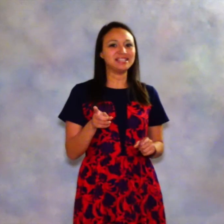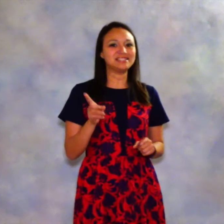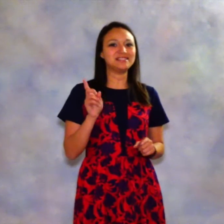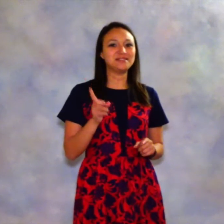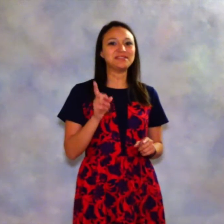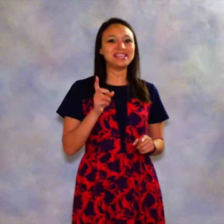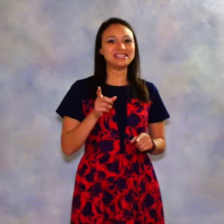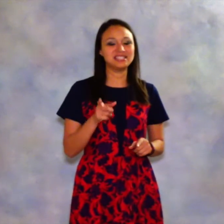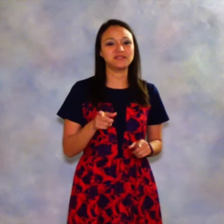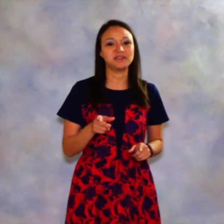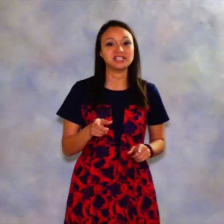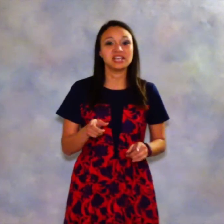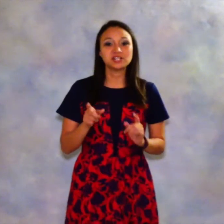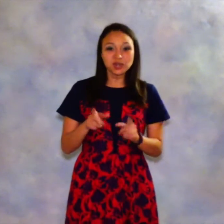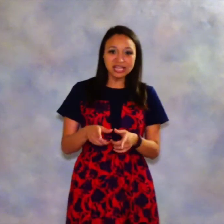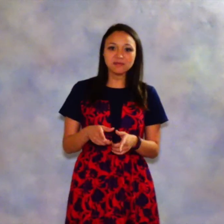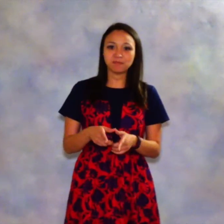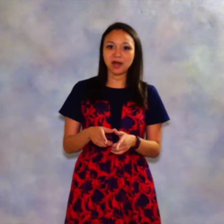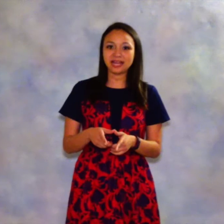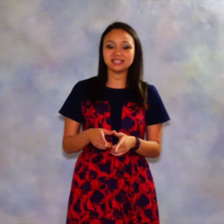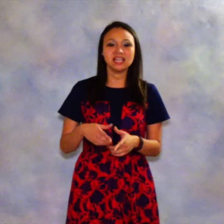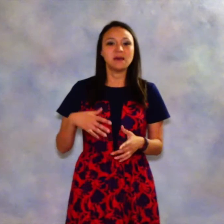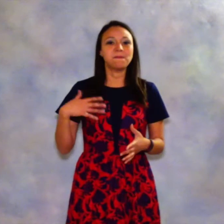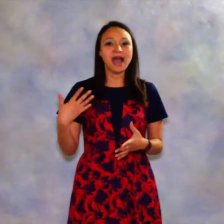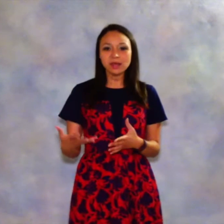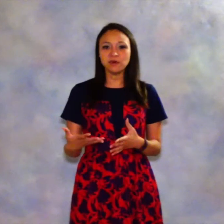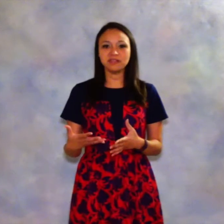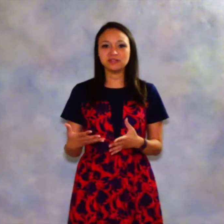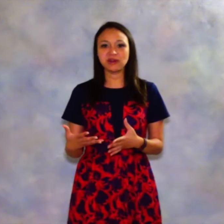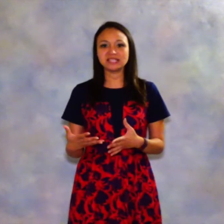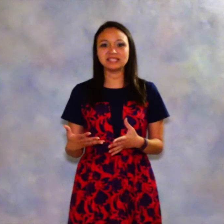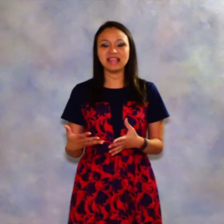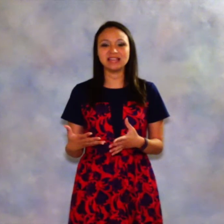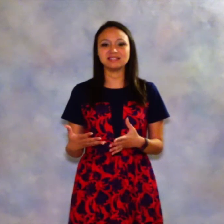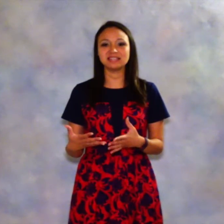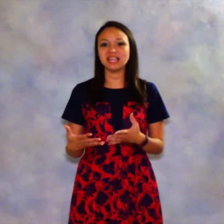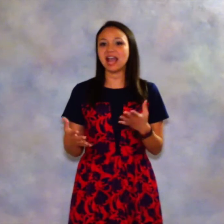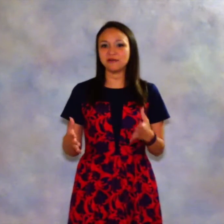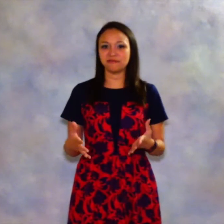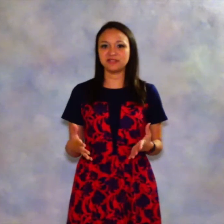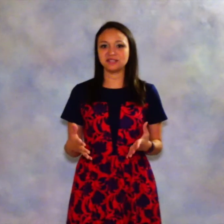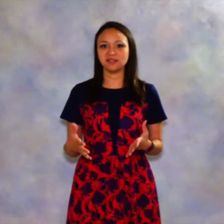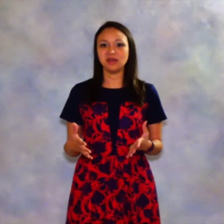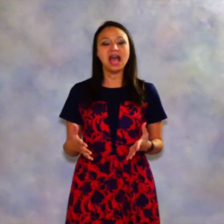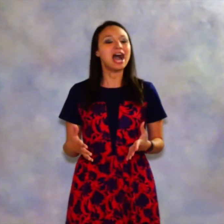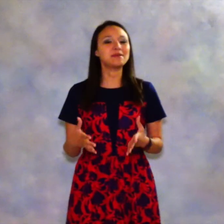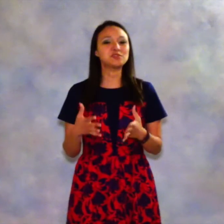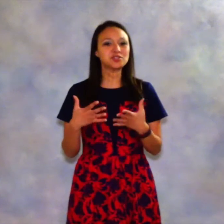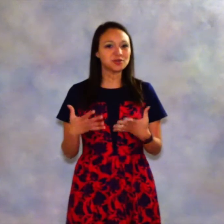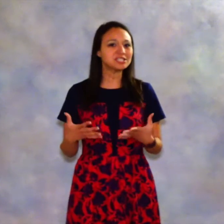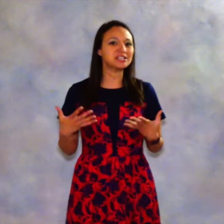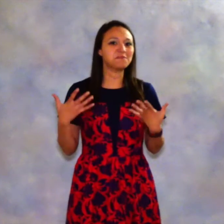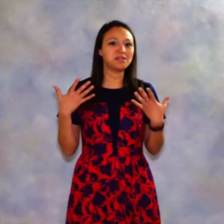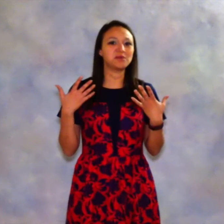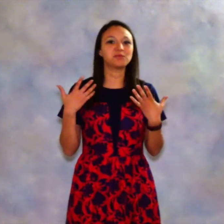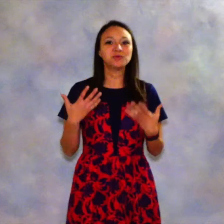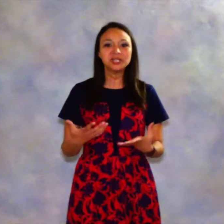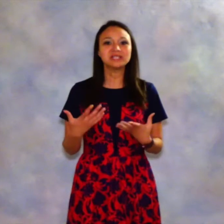list to do things different. Try the brand, buy one of the dresses and see how it fits you. I'm sure it's gonna be really